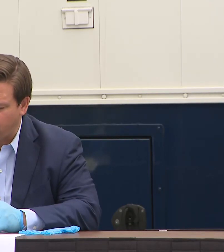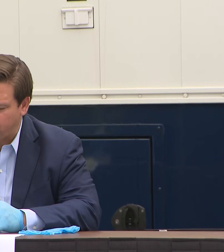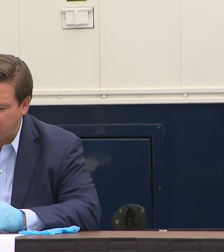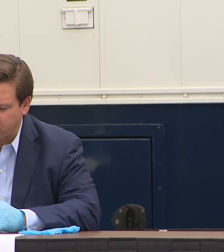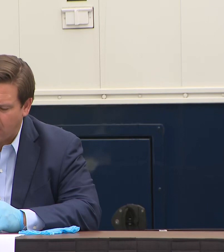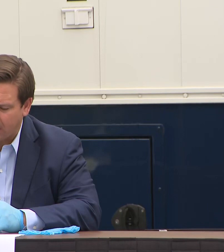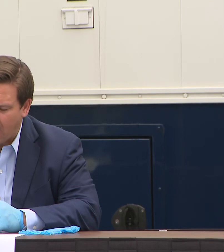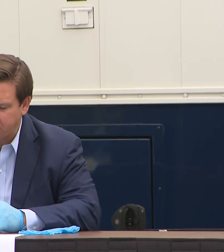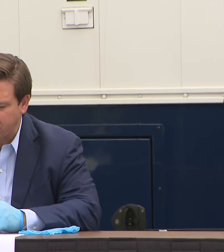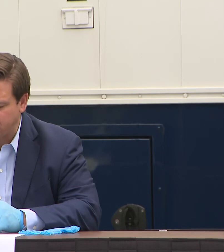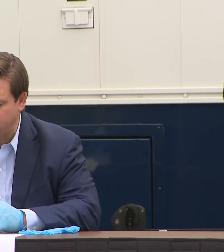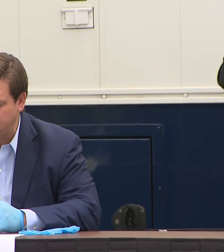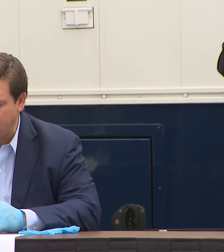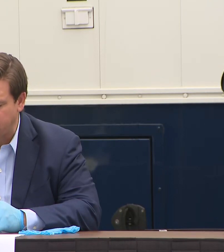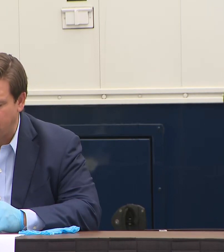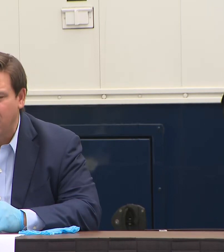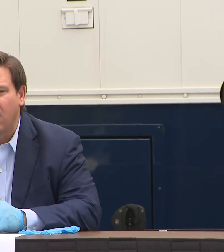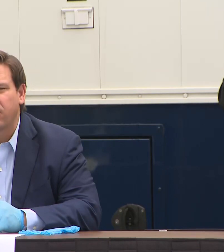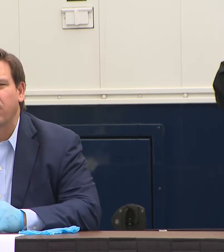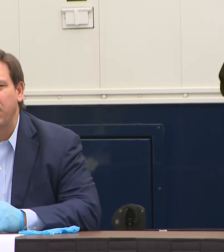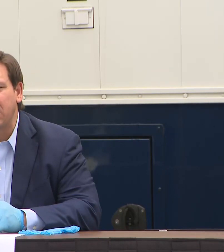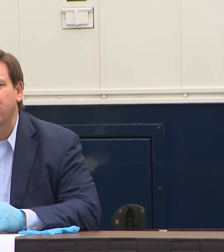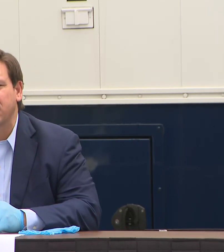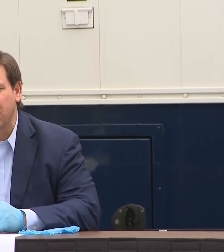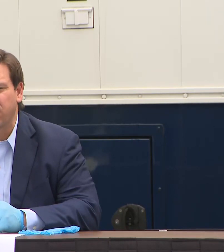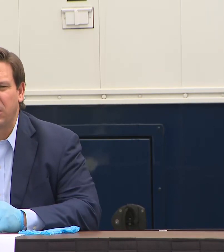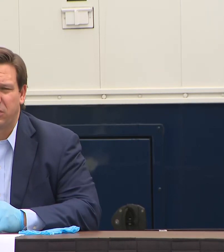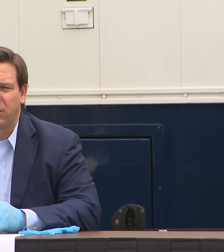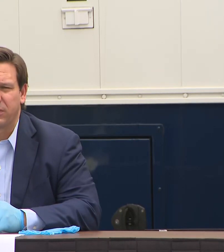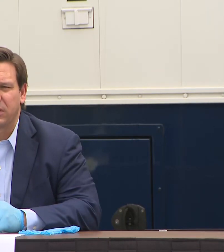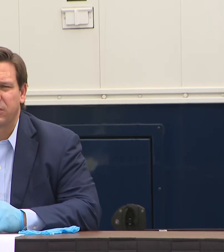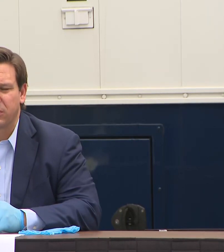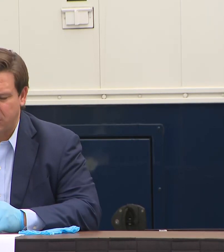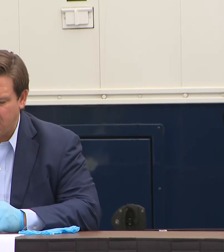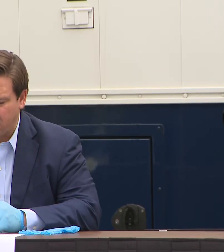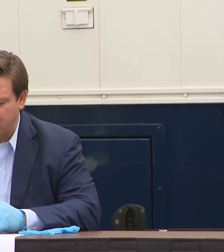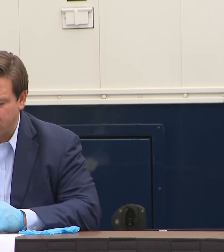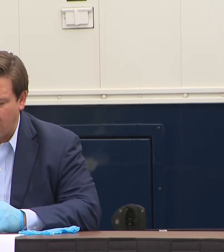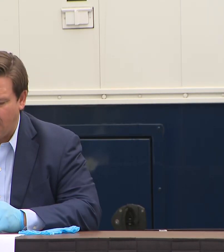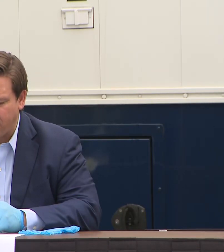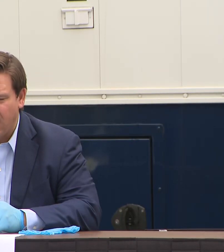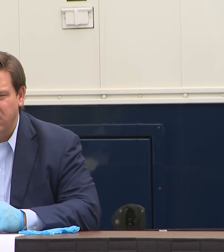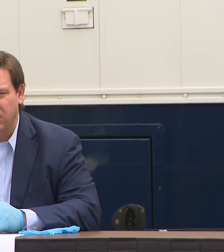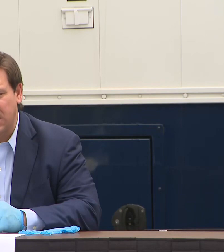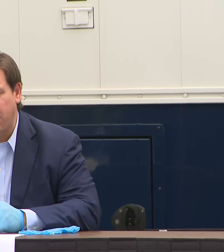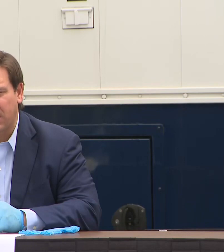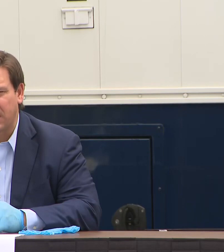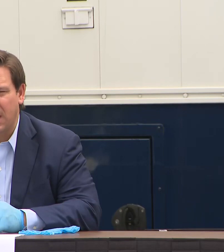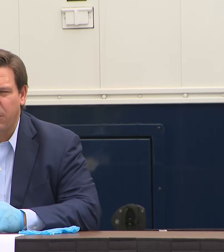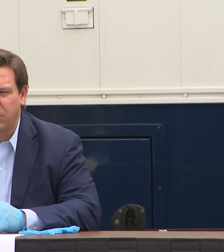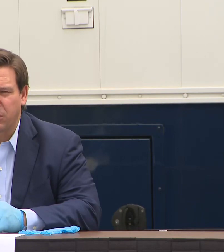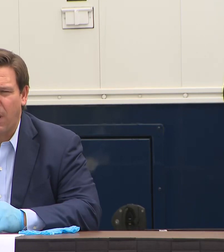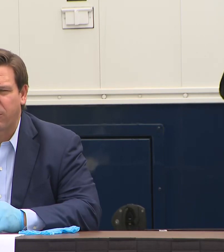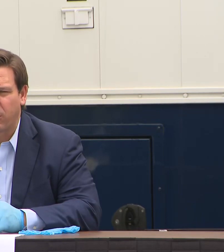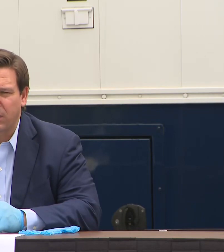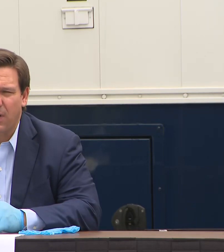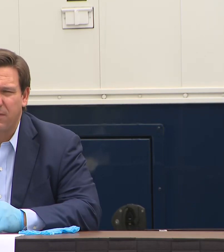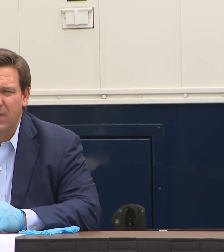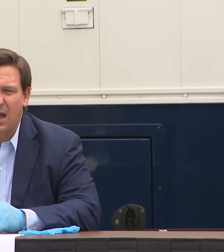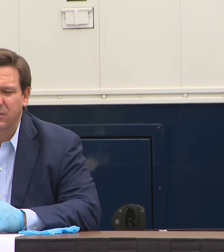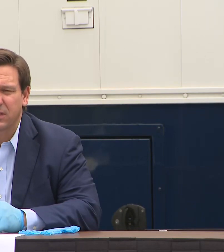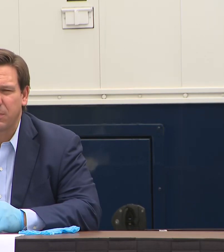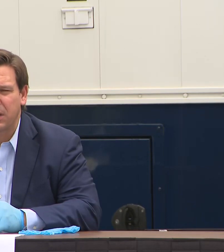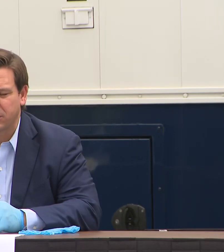work with the Florida Restaurant and Lodging Association for meal delivery services for seniors. So typically they would do about